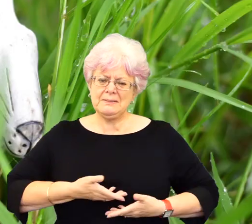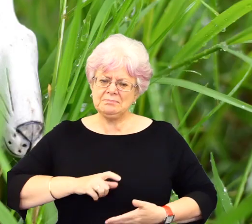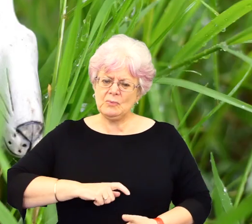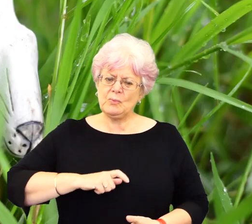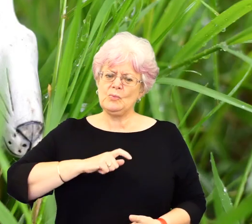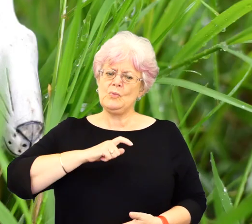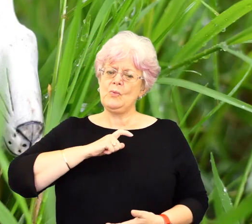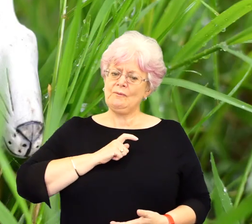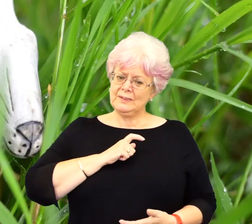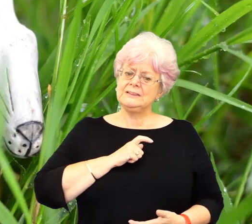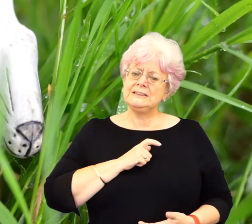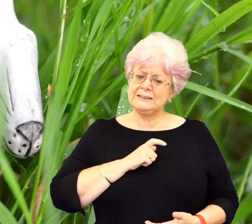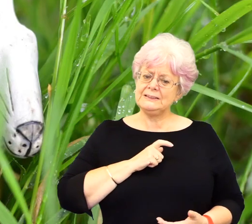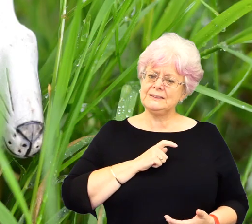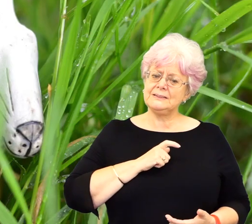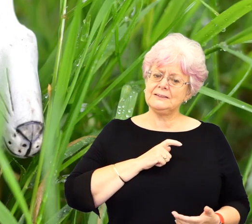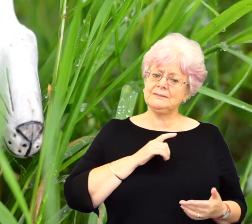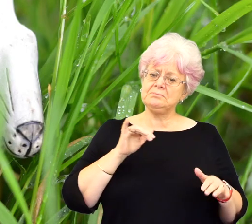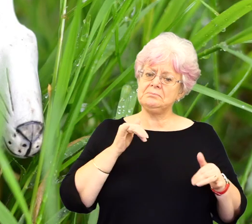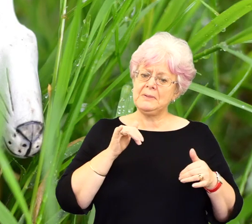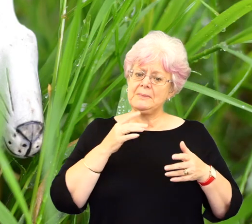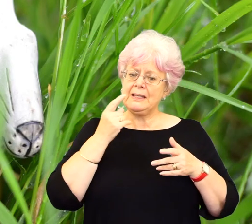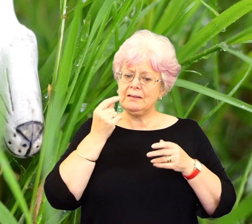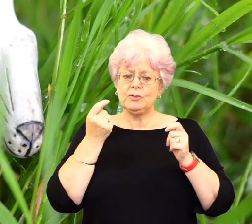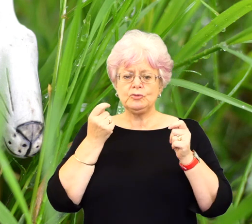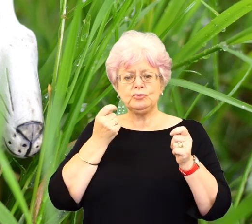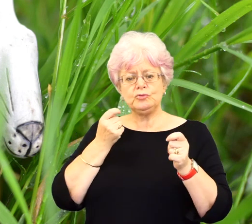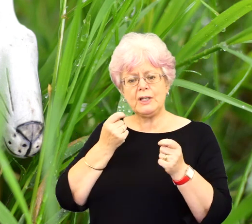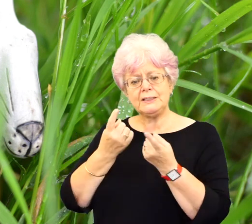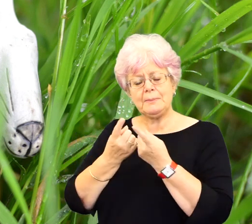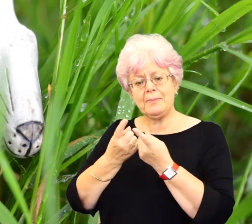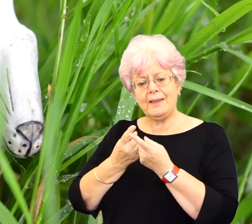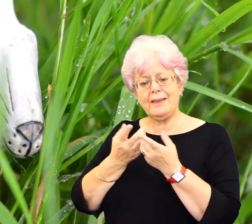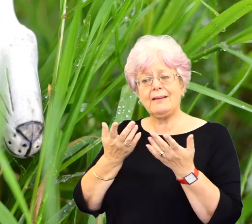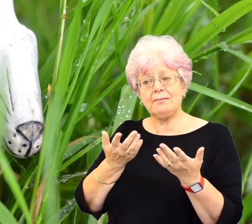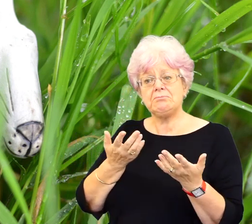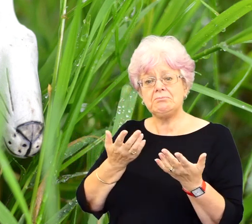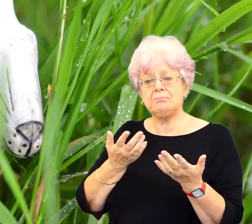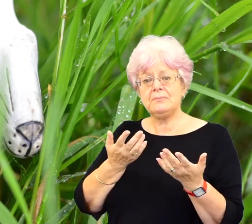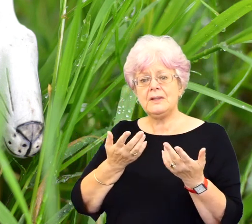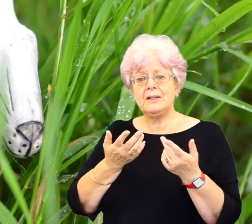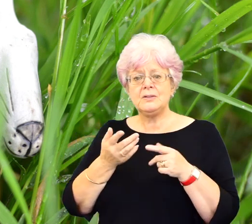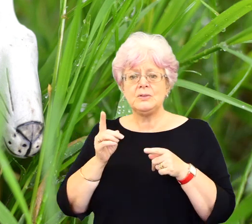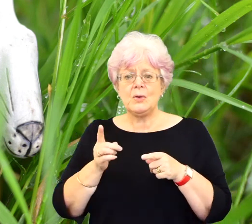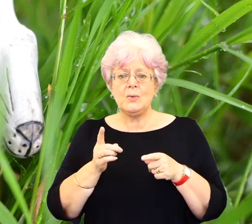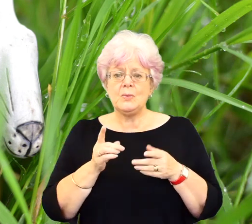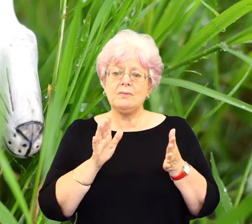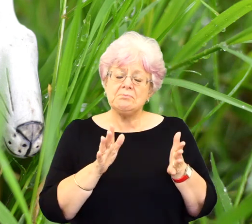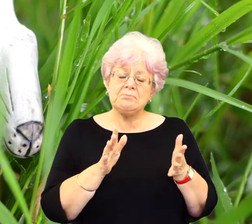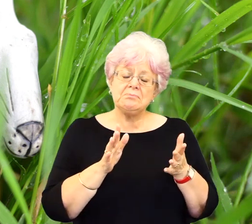think that maybe the confidence, maybe, um, by looking, not really look at things, perhaps I could change some of form, I think, and then also you get